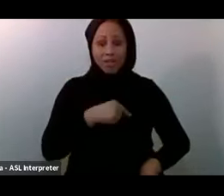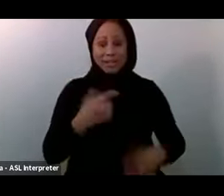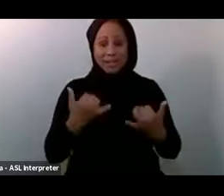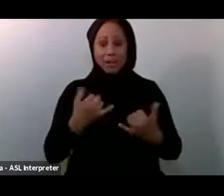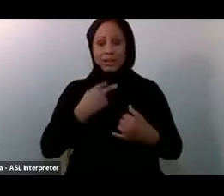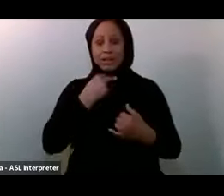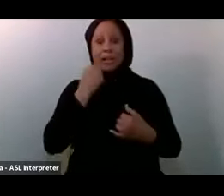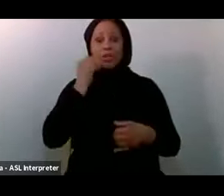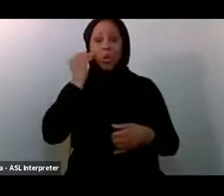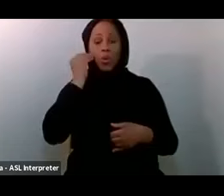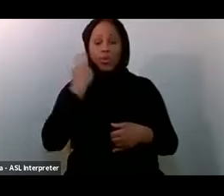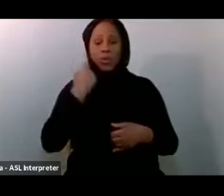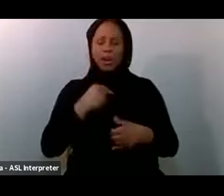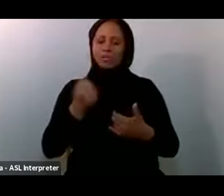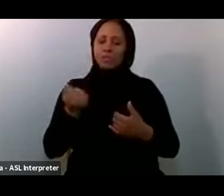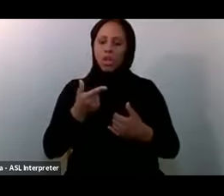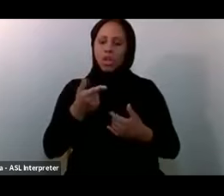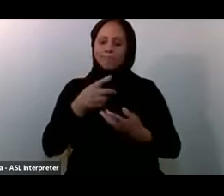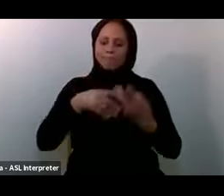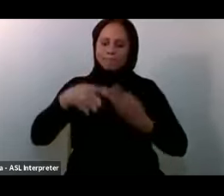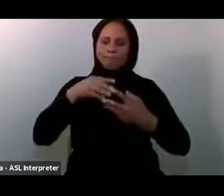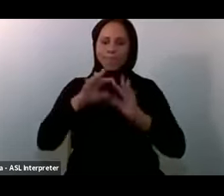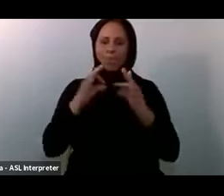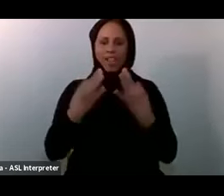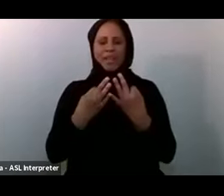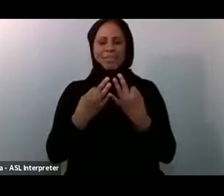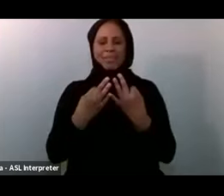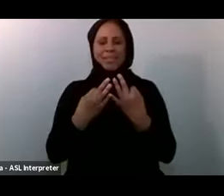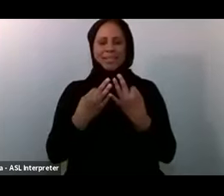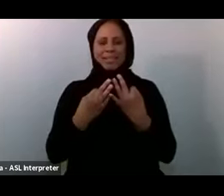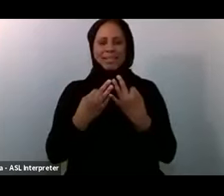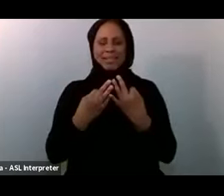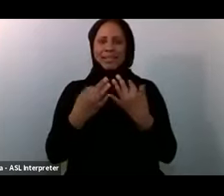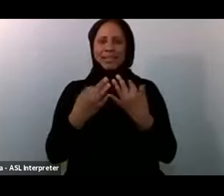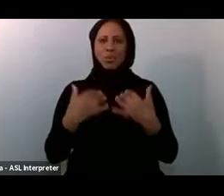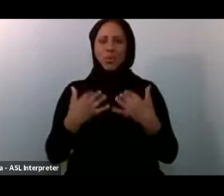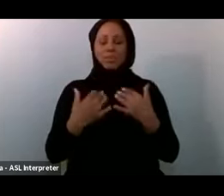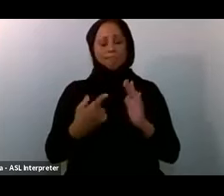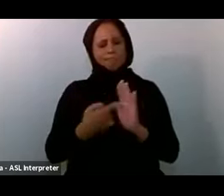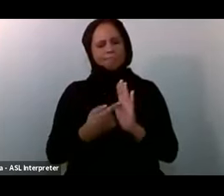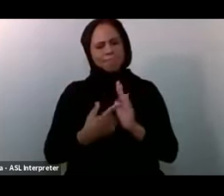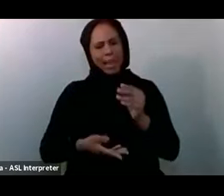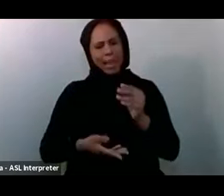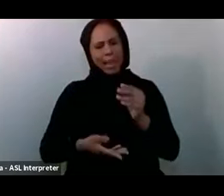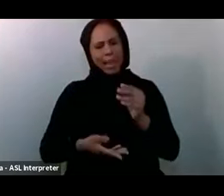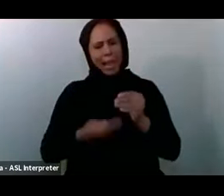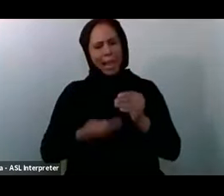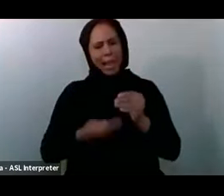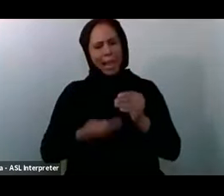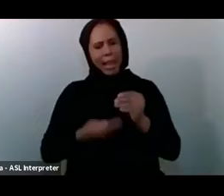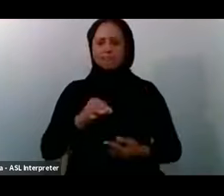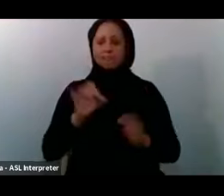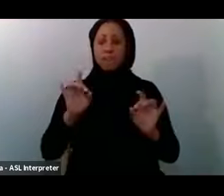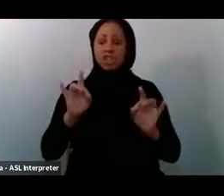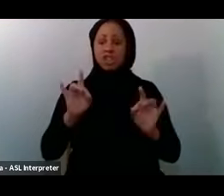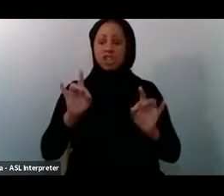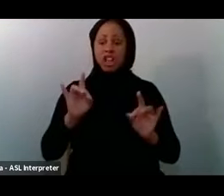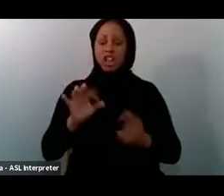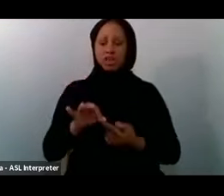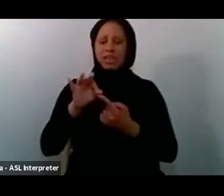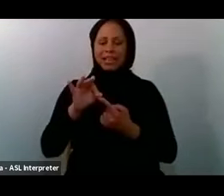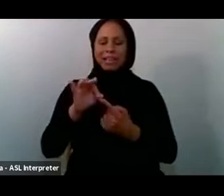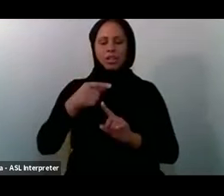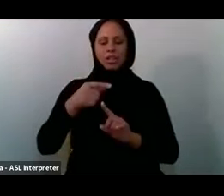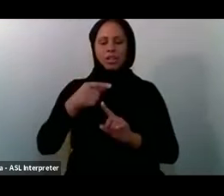with Our Families This Only Adds To the Beauty And inshallah To the Uniqueness Of this Particular Month of Ramadan In